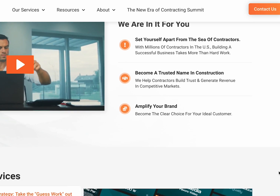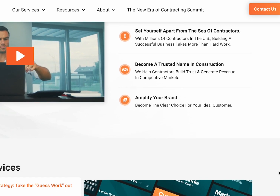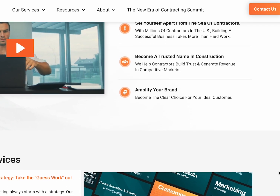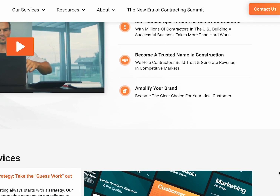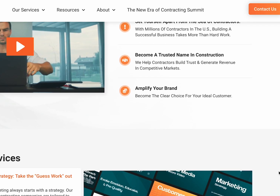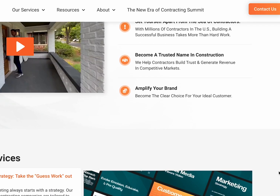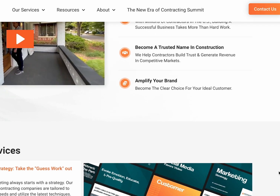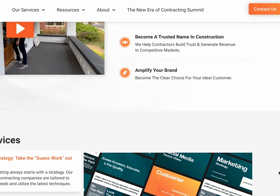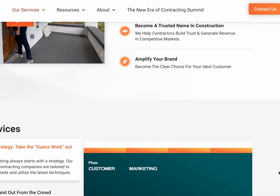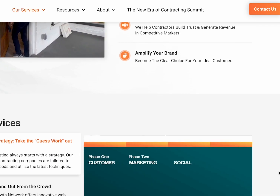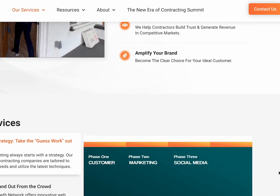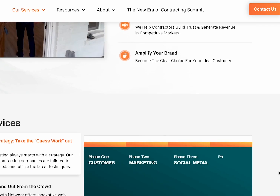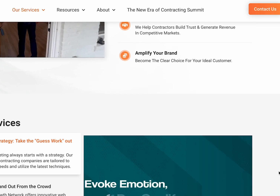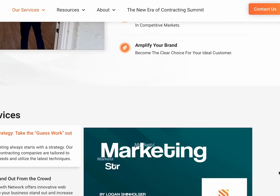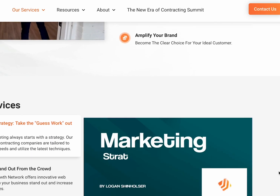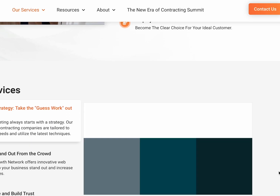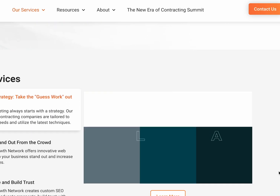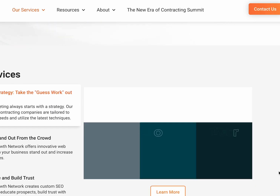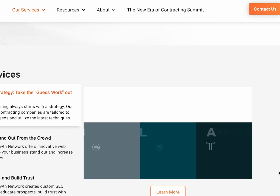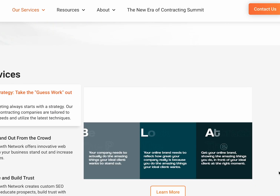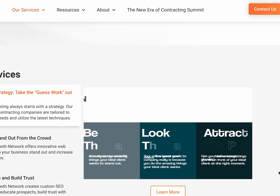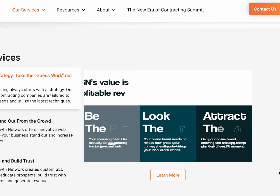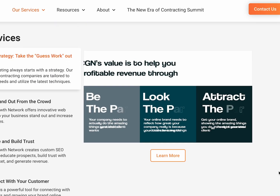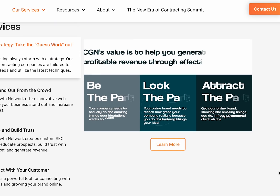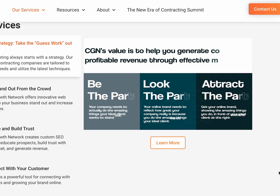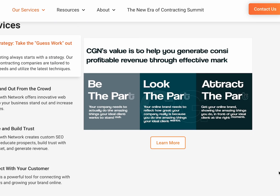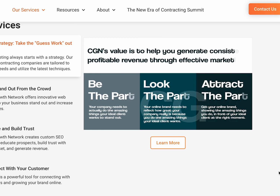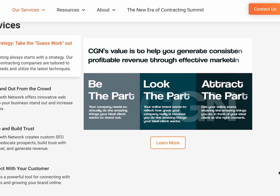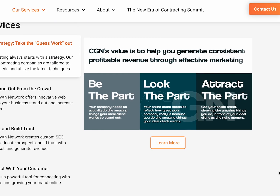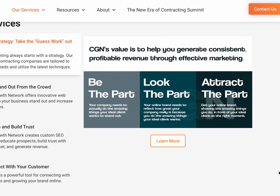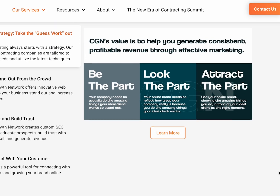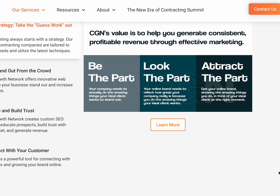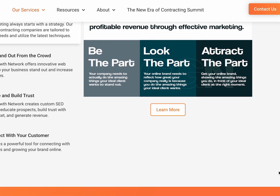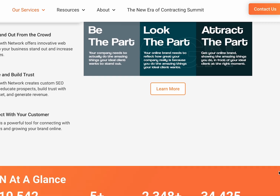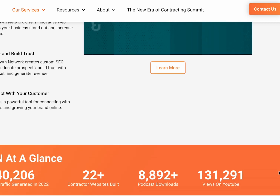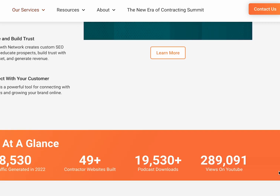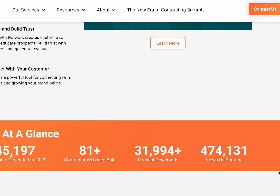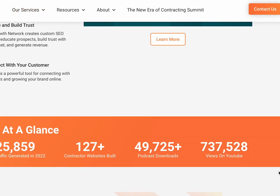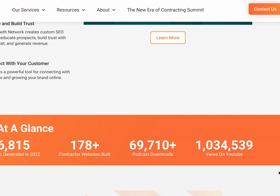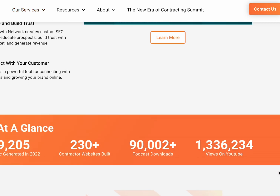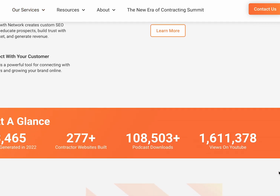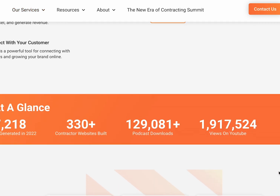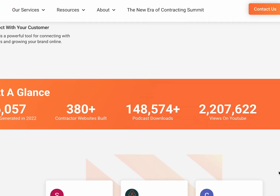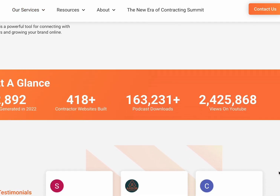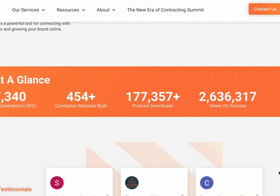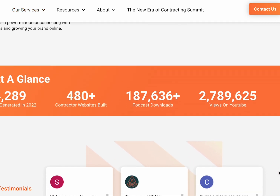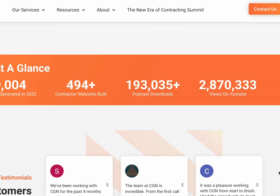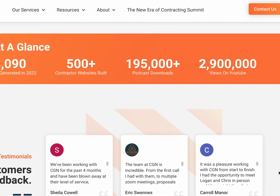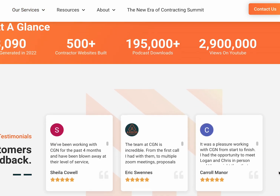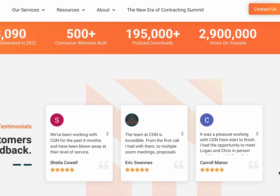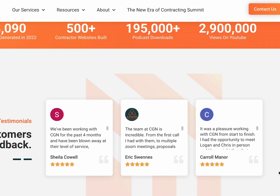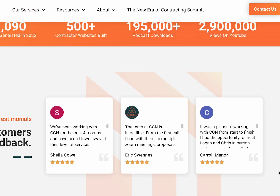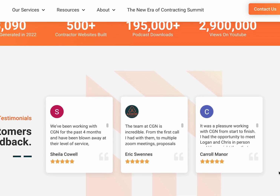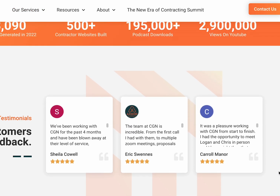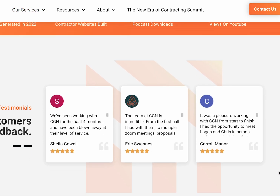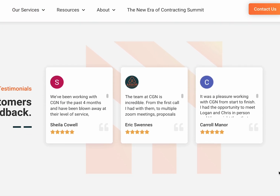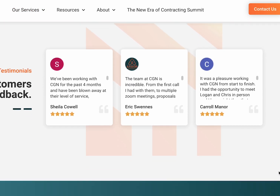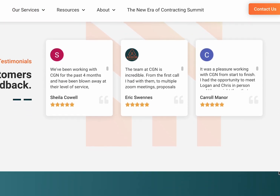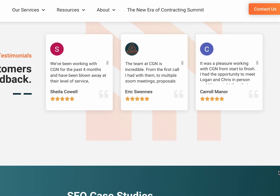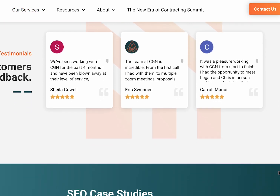They've got a lot of like aesthetic contractors. And so that would be my top three.